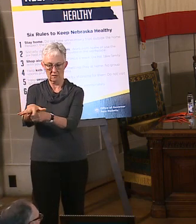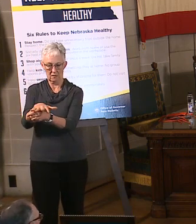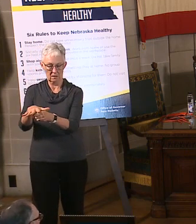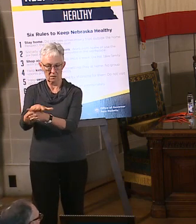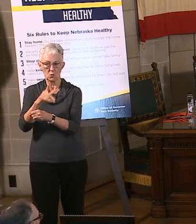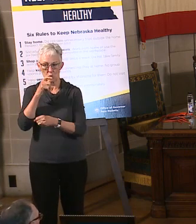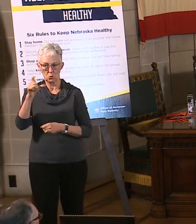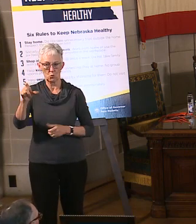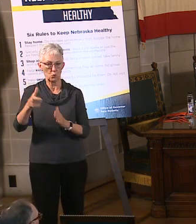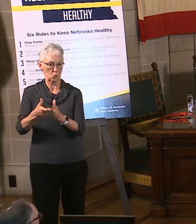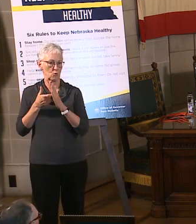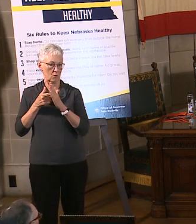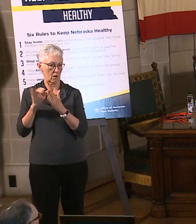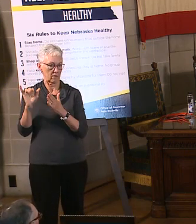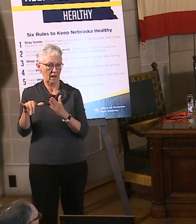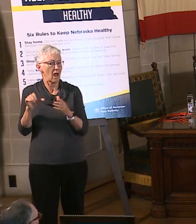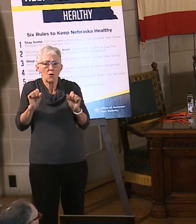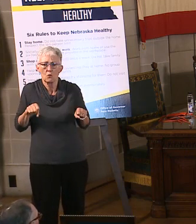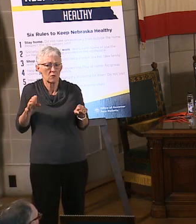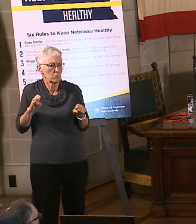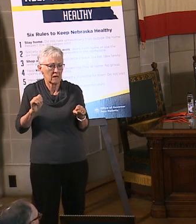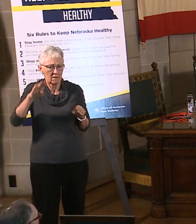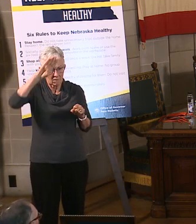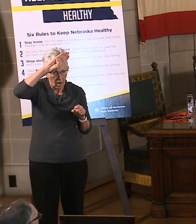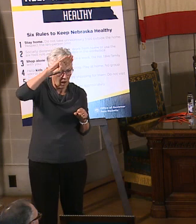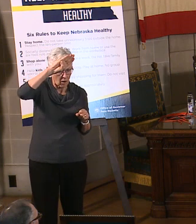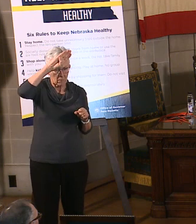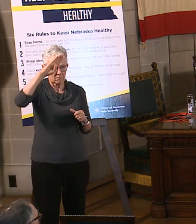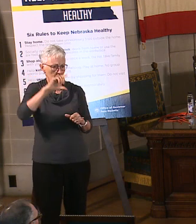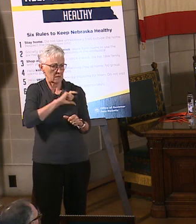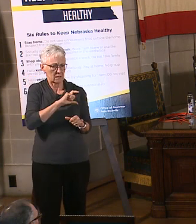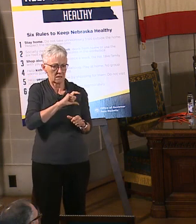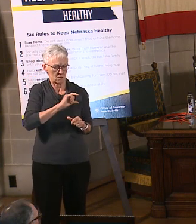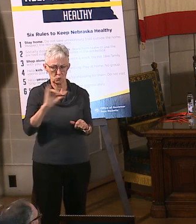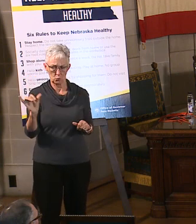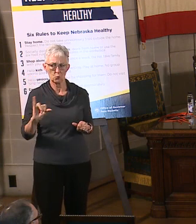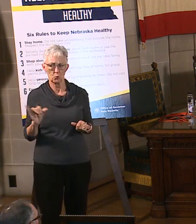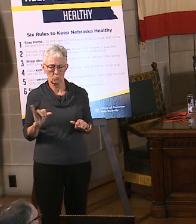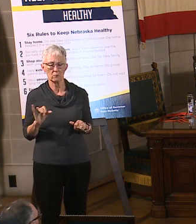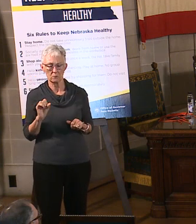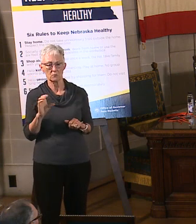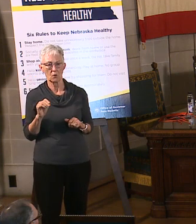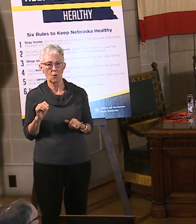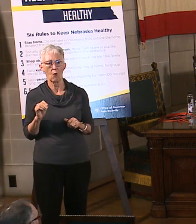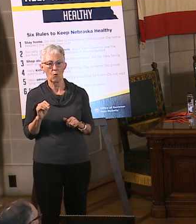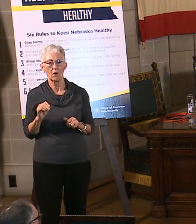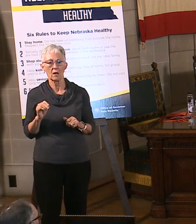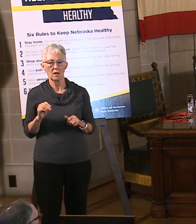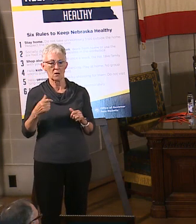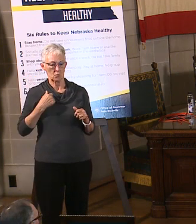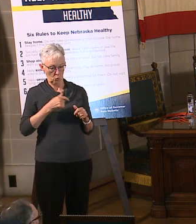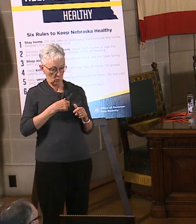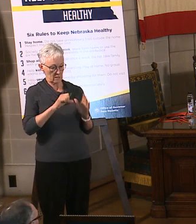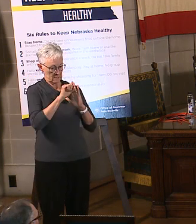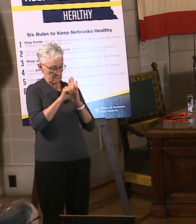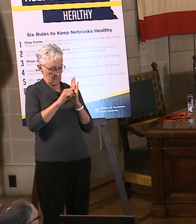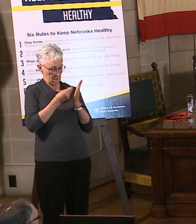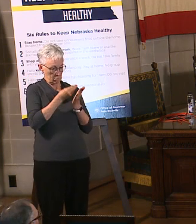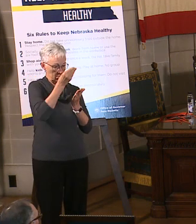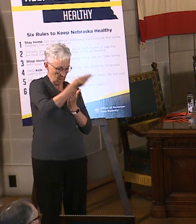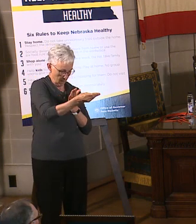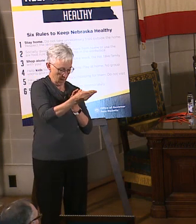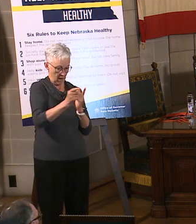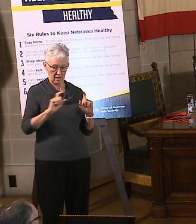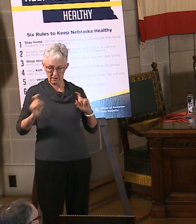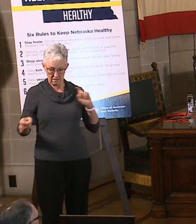responders, volunteer firefighters, whoever might need that. So they're then getting that out to those organizations in their community that may be